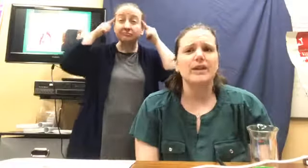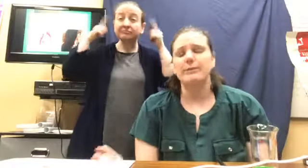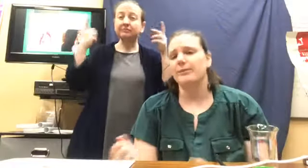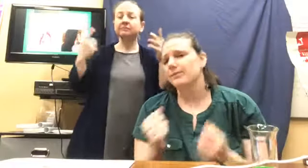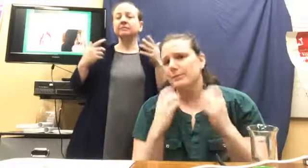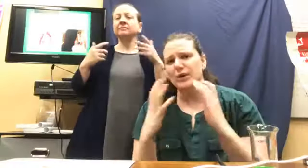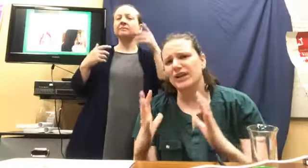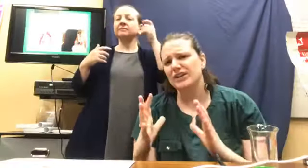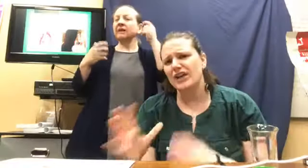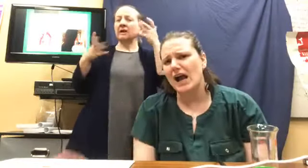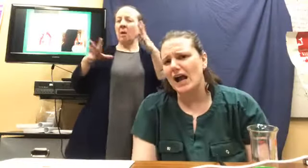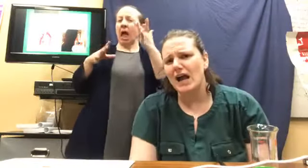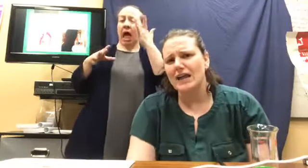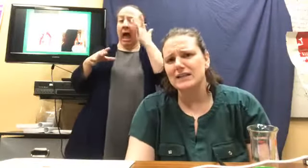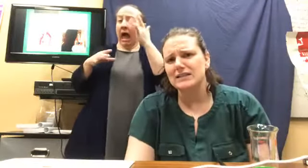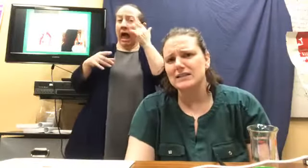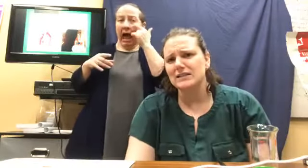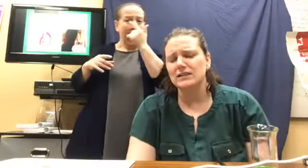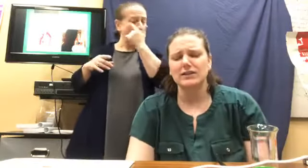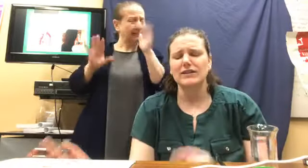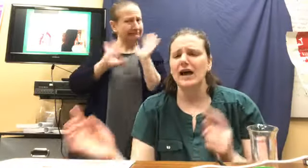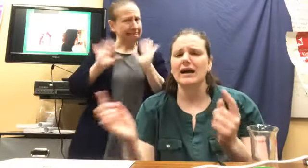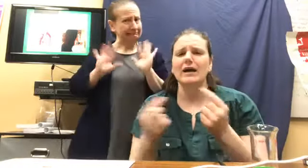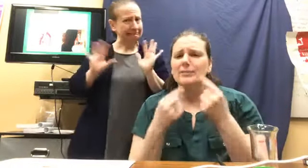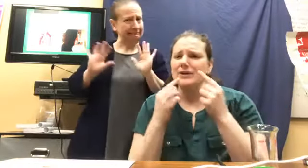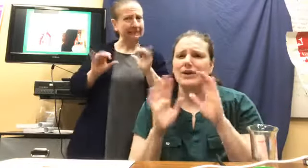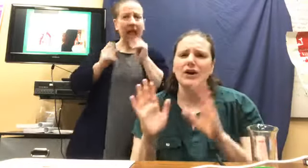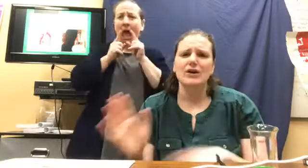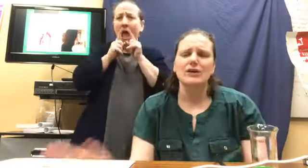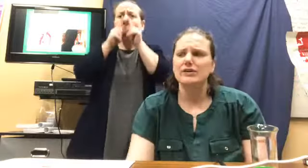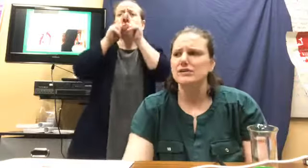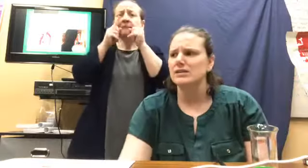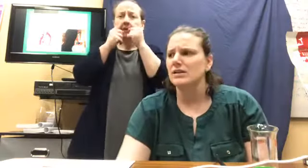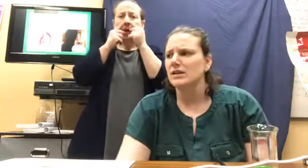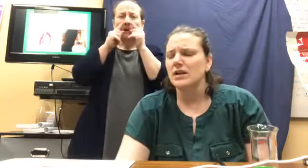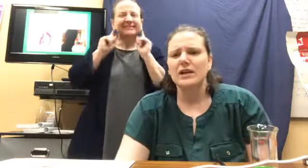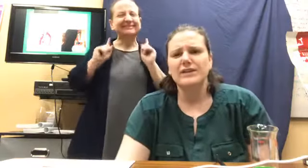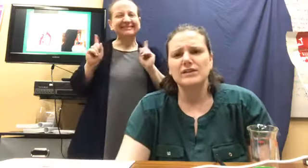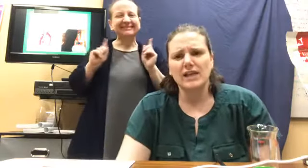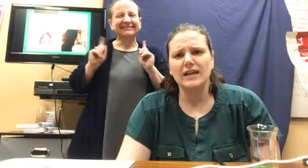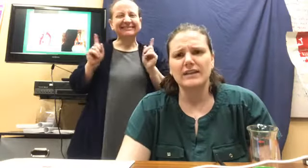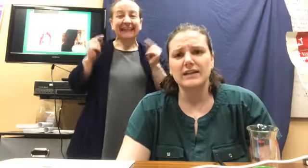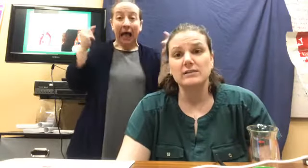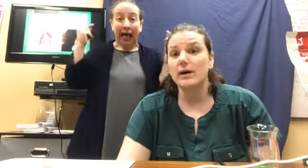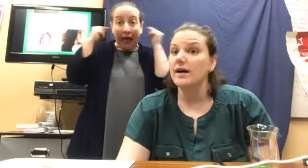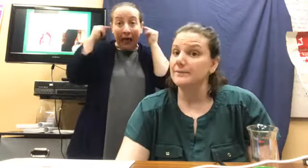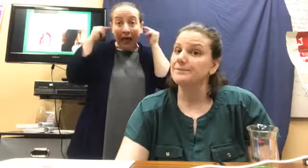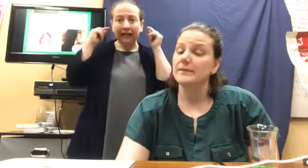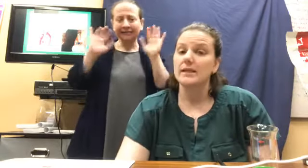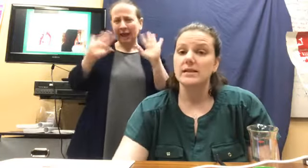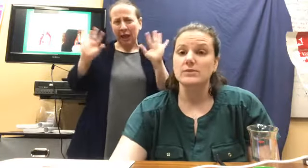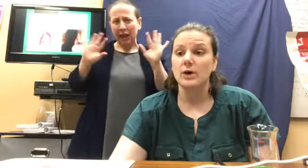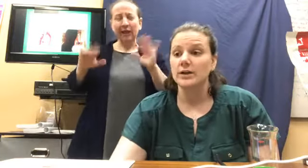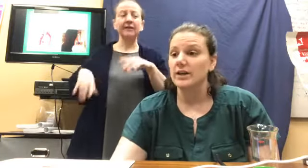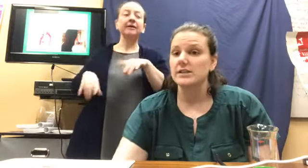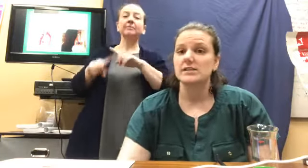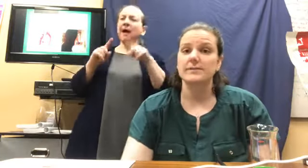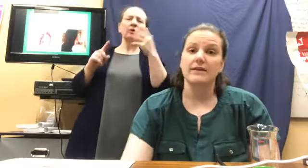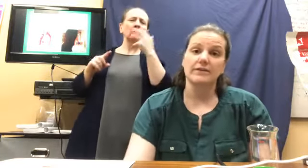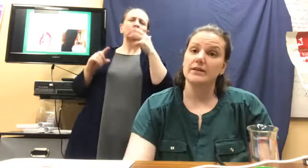to put it in your eyes, you know, not up your nose, those kind of things. But it does wonders. If you,